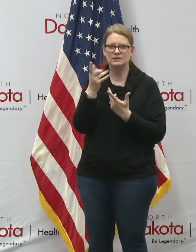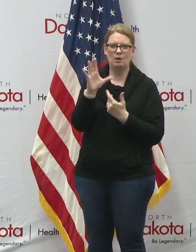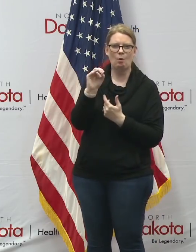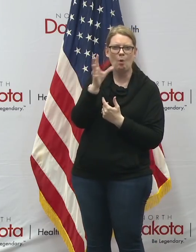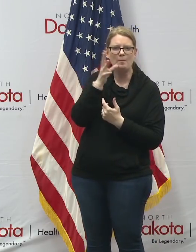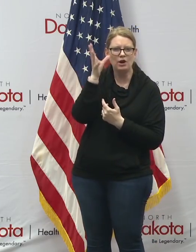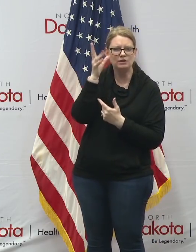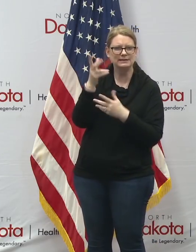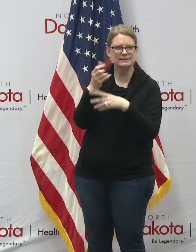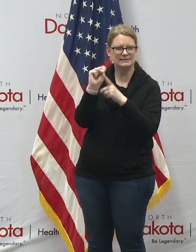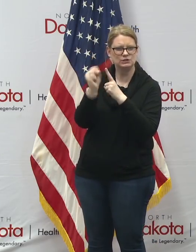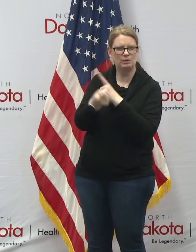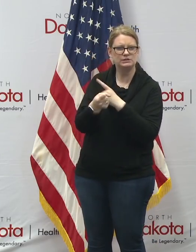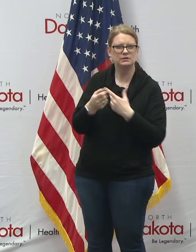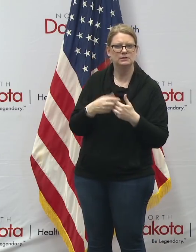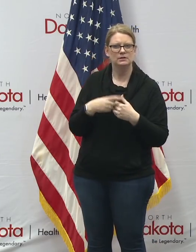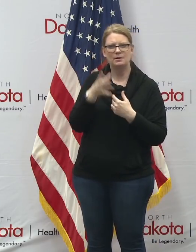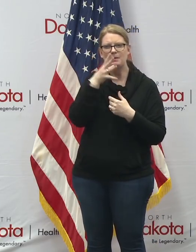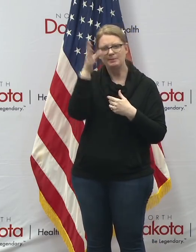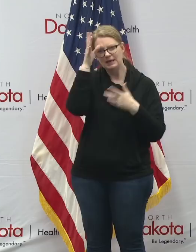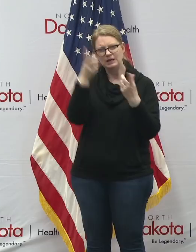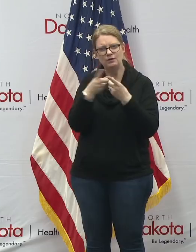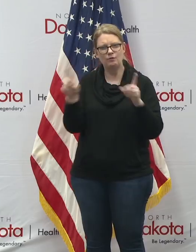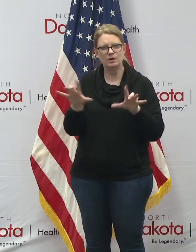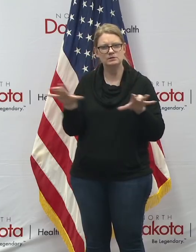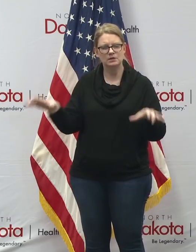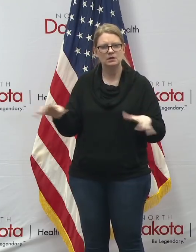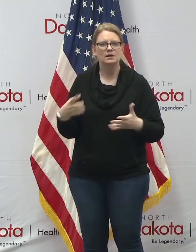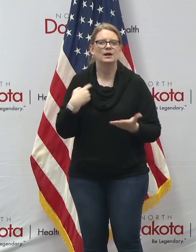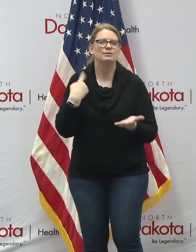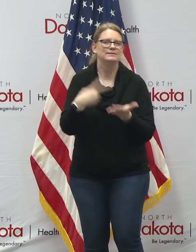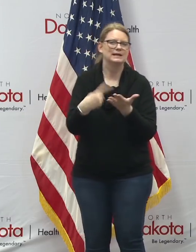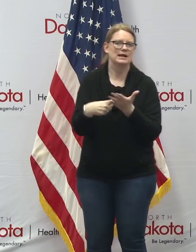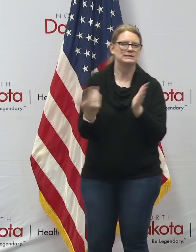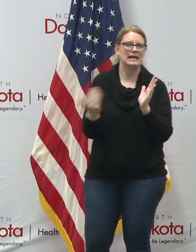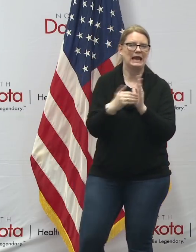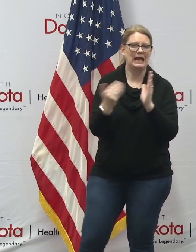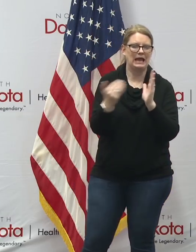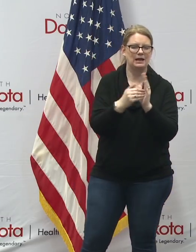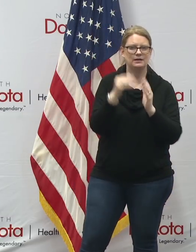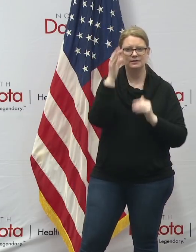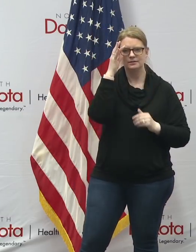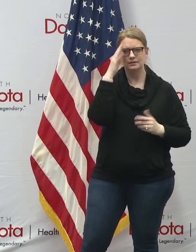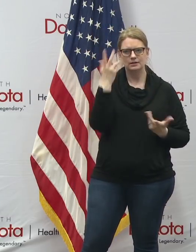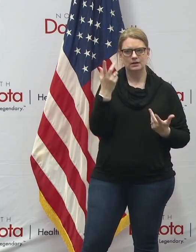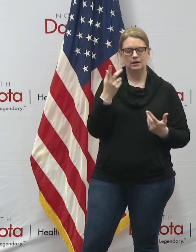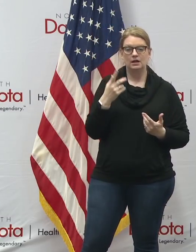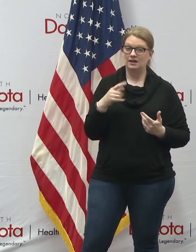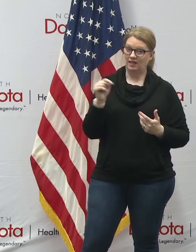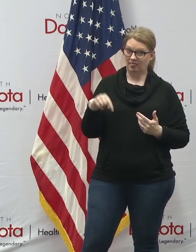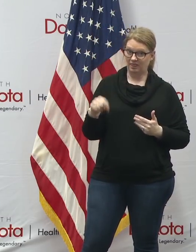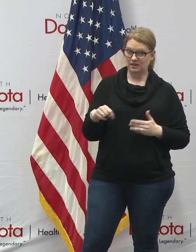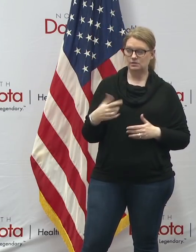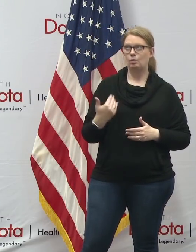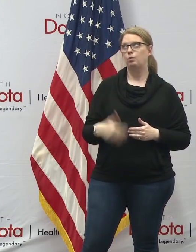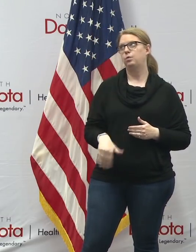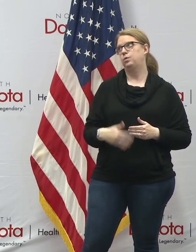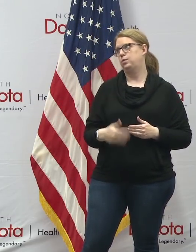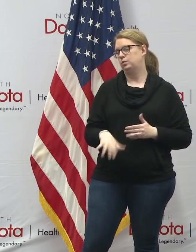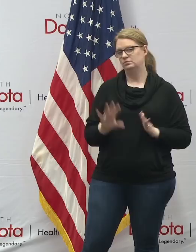situation i was made aware afterwards we've shared this before parents probably a very challenging time to be